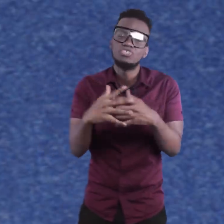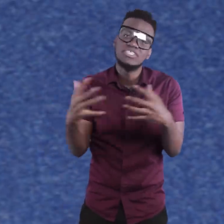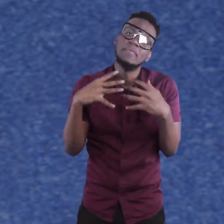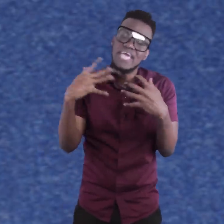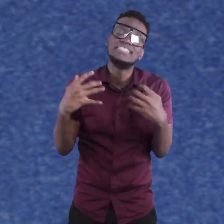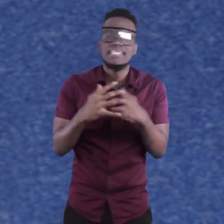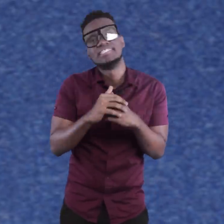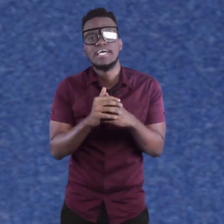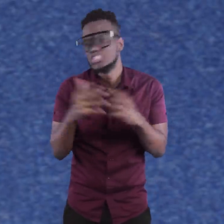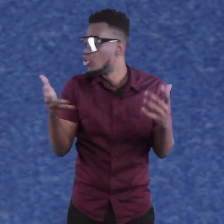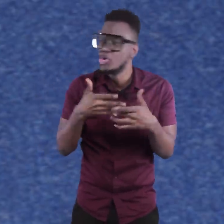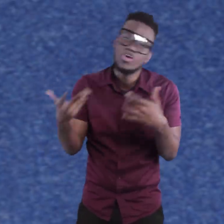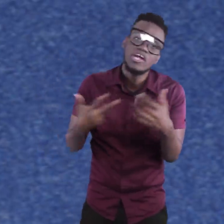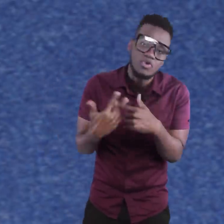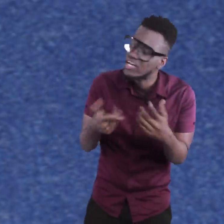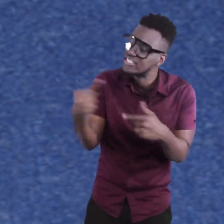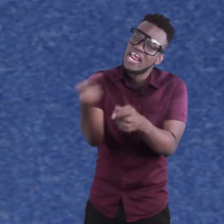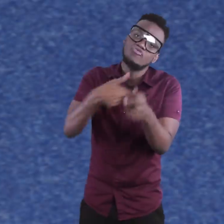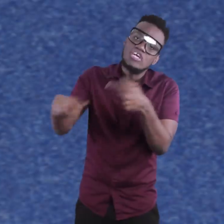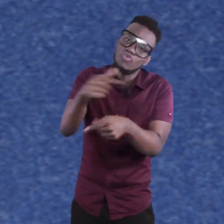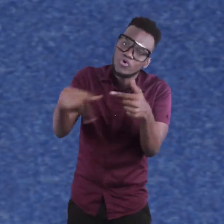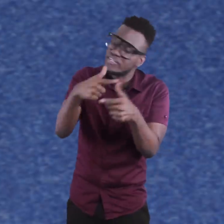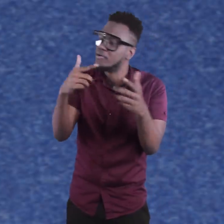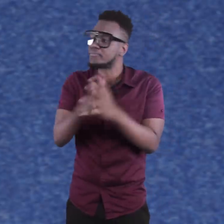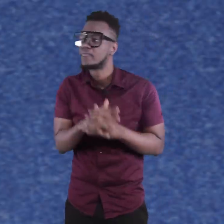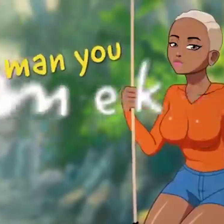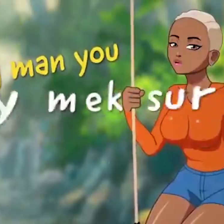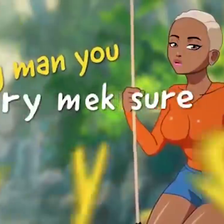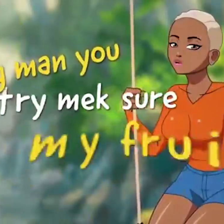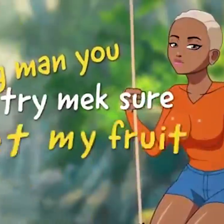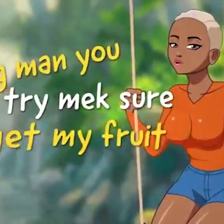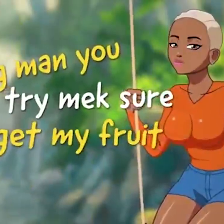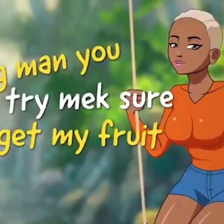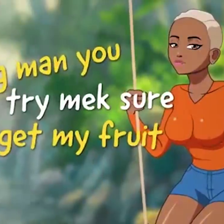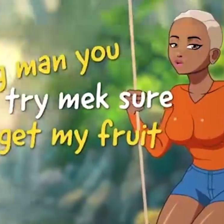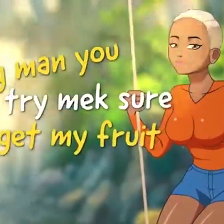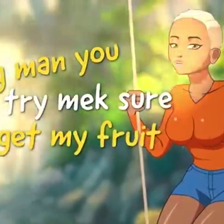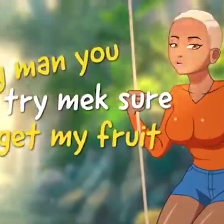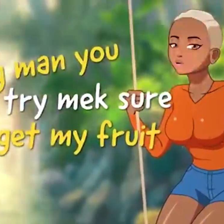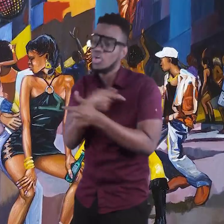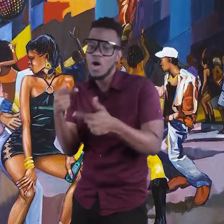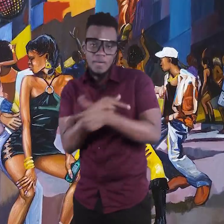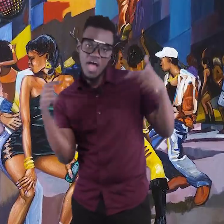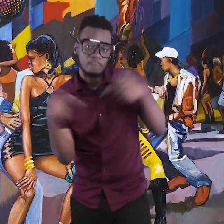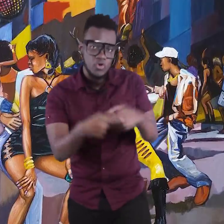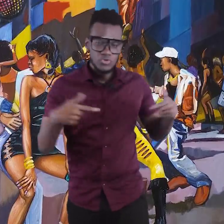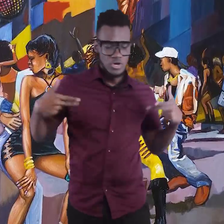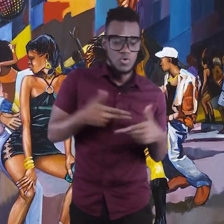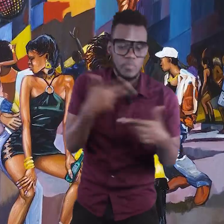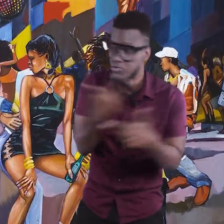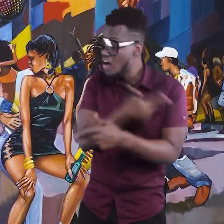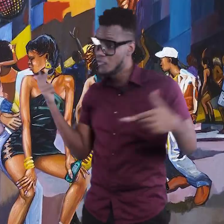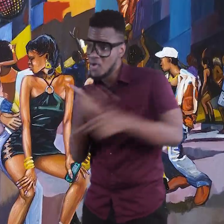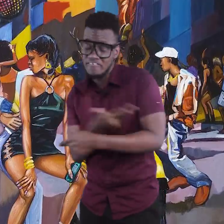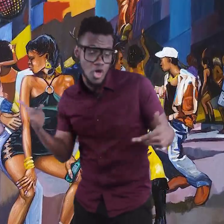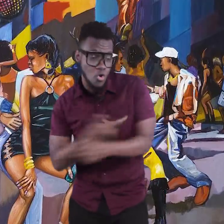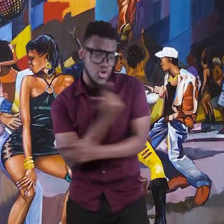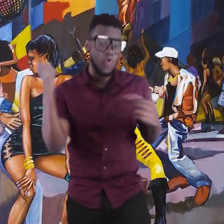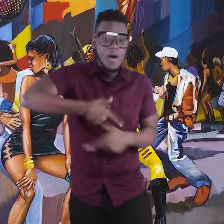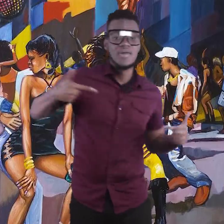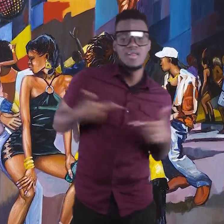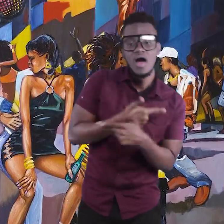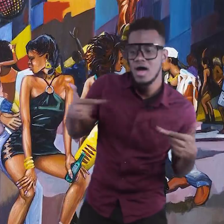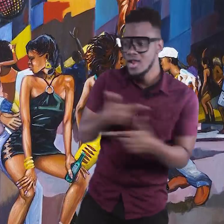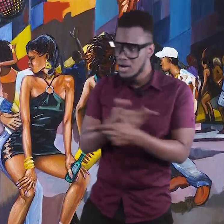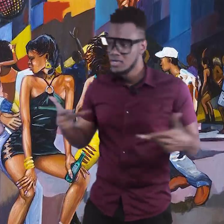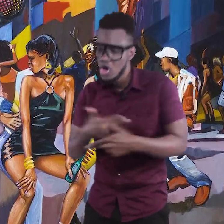so I can't make sure that I can't sing the song, so you know, hear them go there to style a reroun it, you know. Big man, just try to make sure. She want my fruit, yo, bruff bruff, yo,